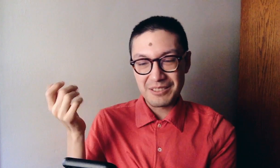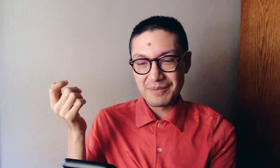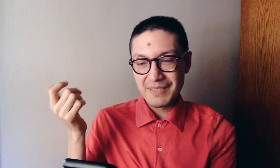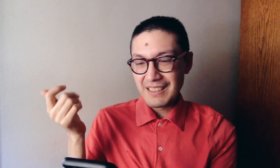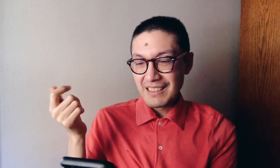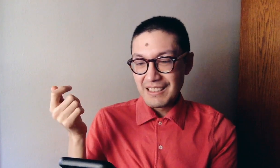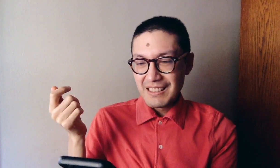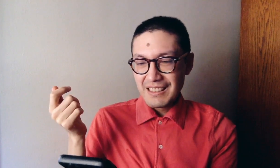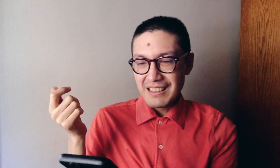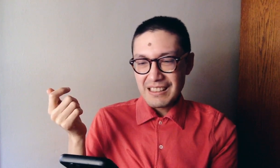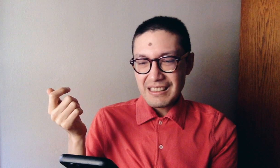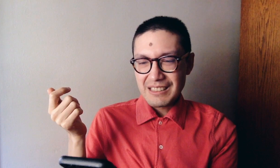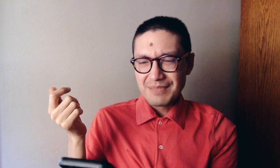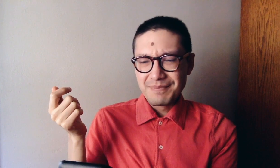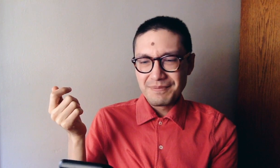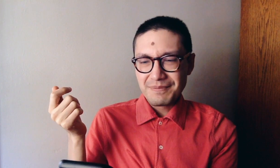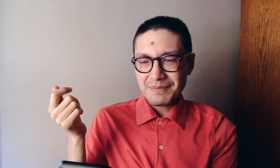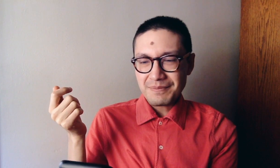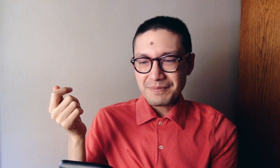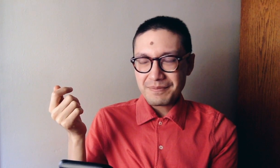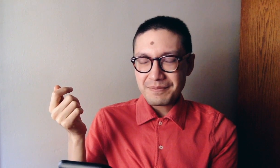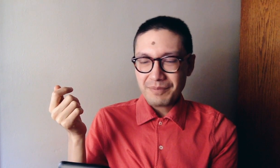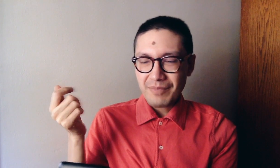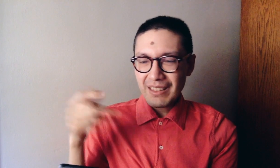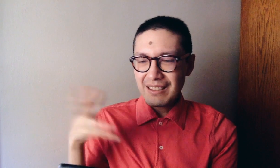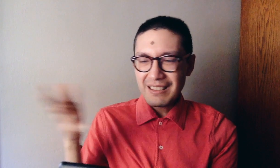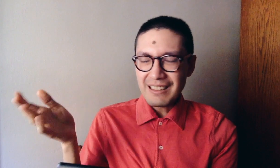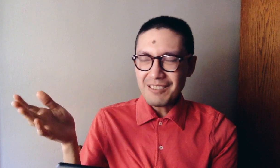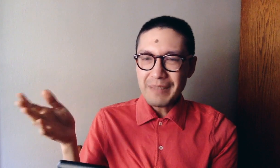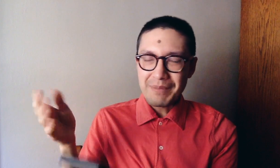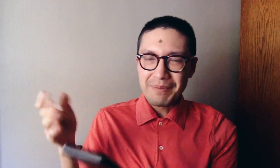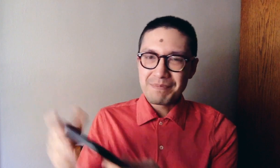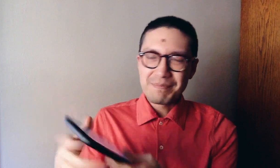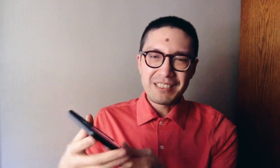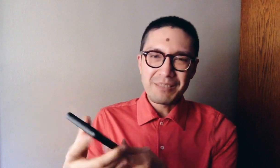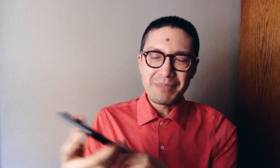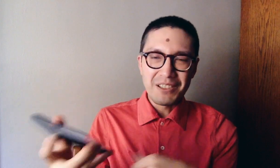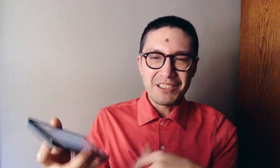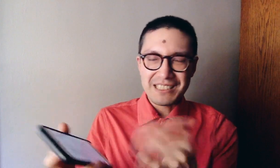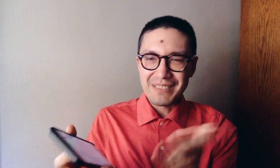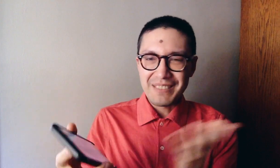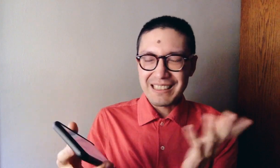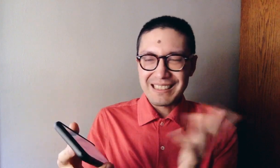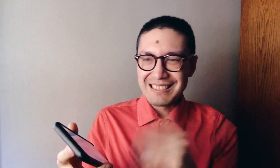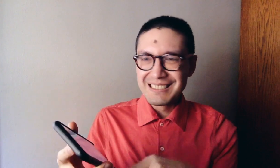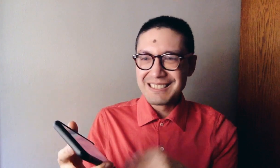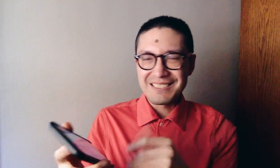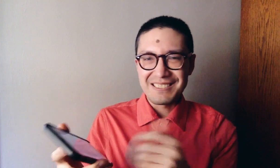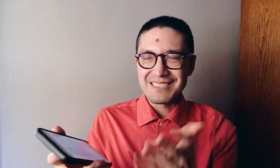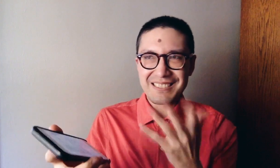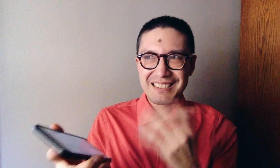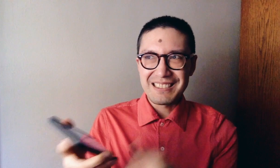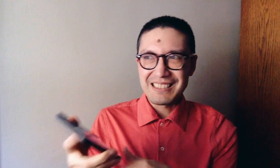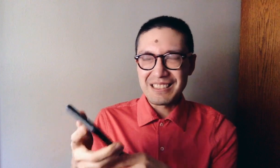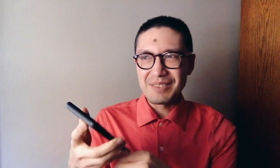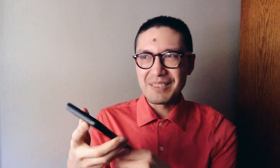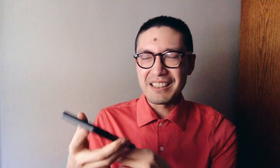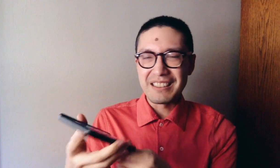So, uh, I'll make a little poll or something, uh, on